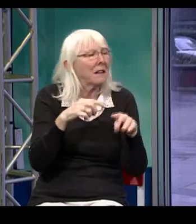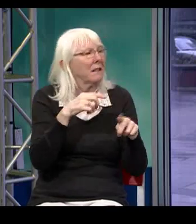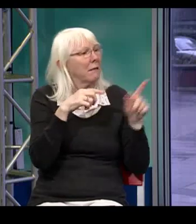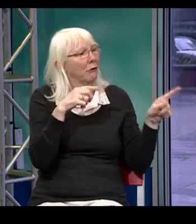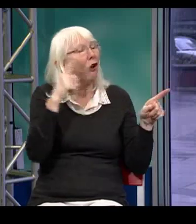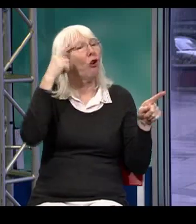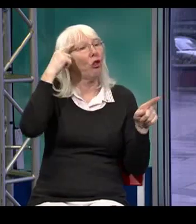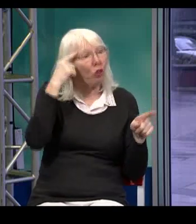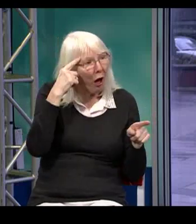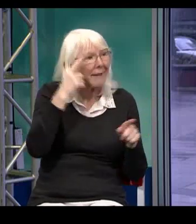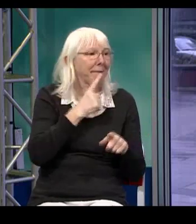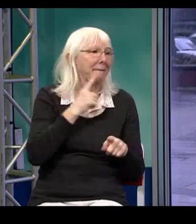communicate fairly well with them.